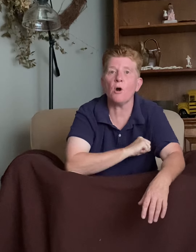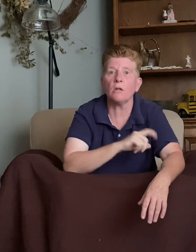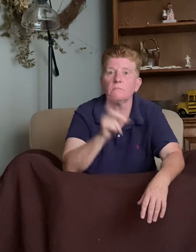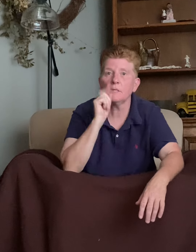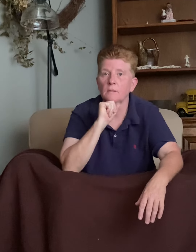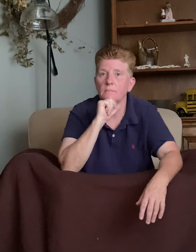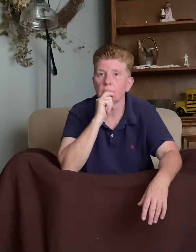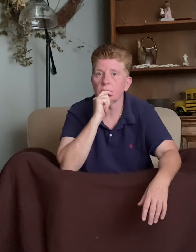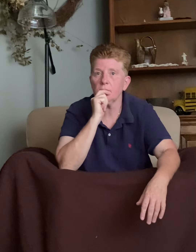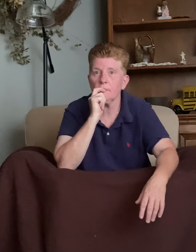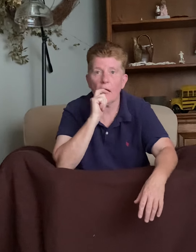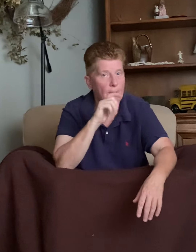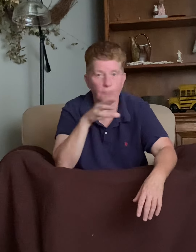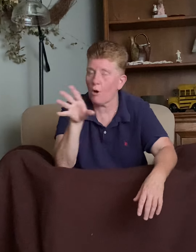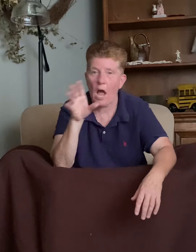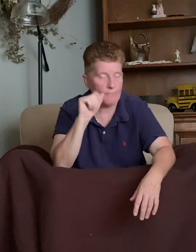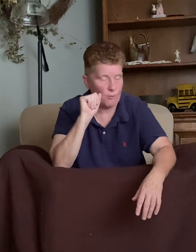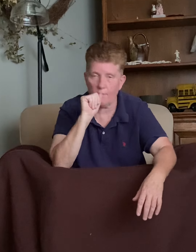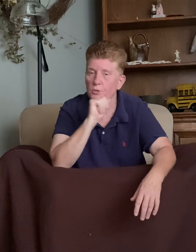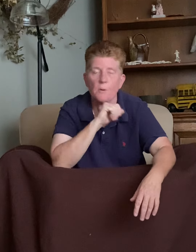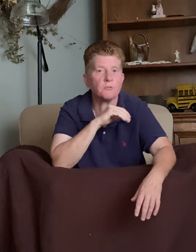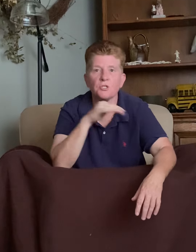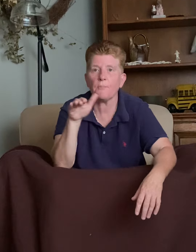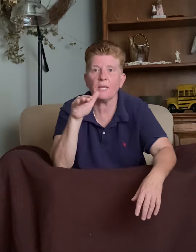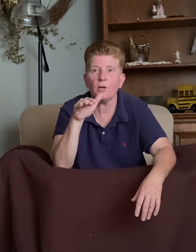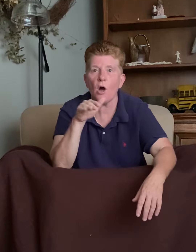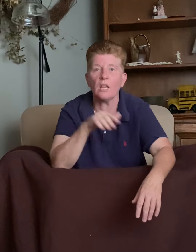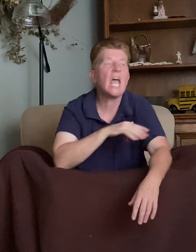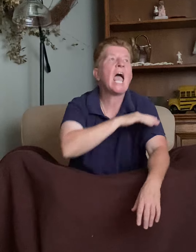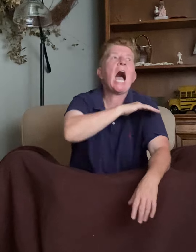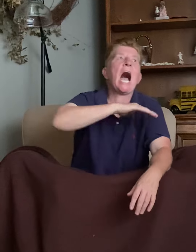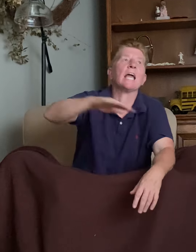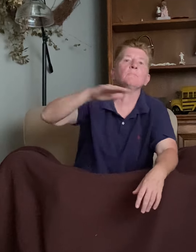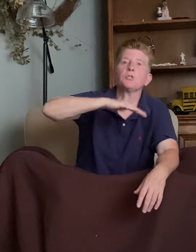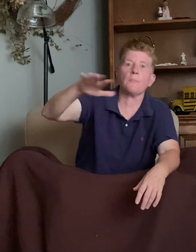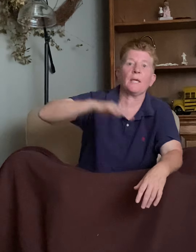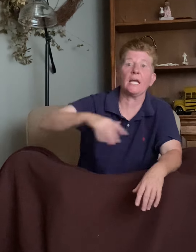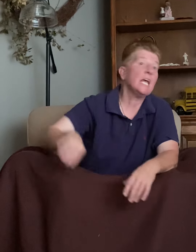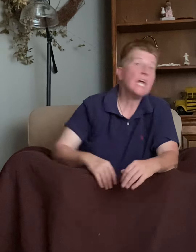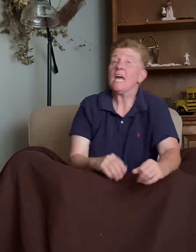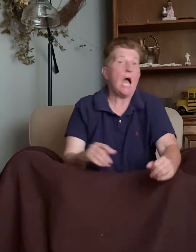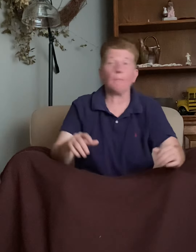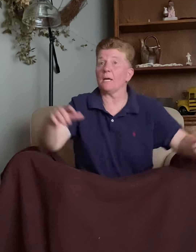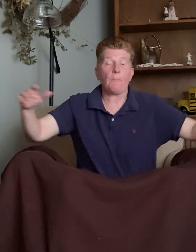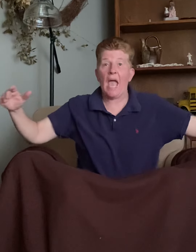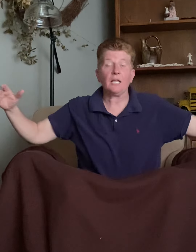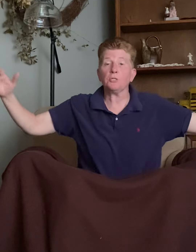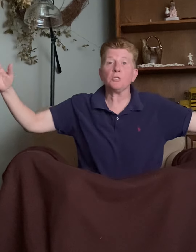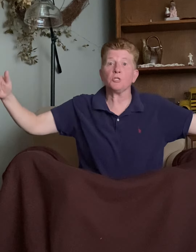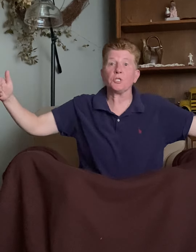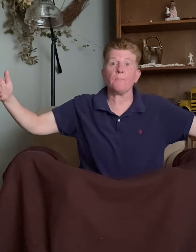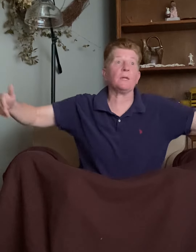all. Do you promise? I promise you I'm shipping it all. You're going to package it? I'm I'm shipping going to package it and ship it.